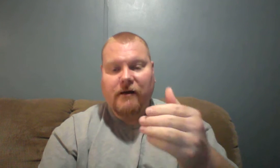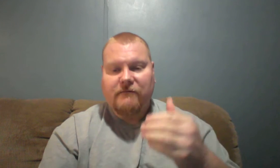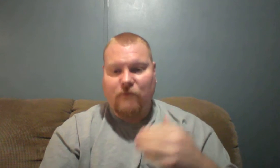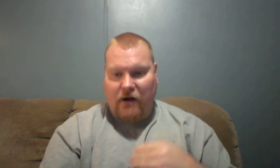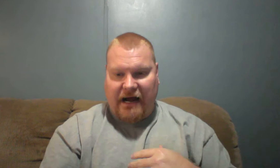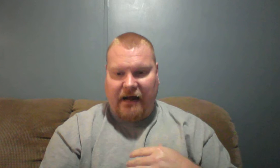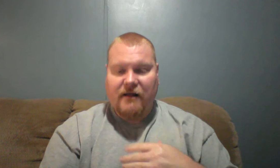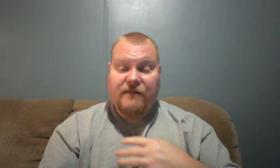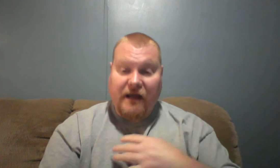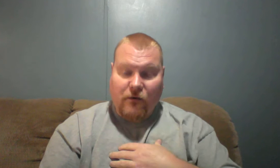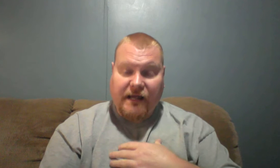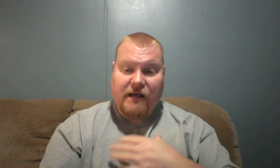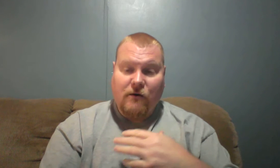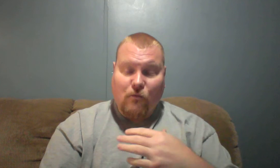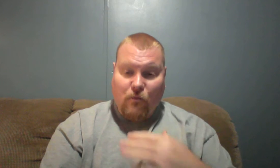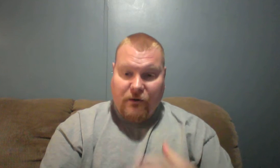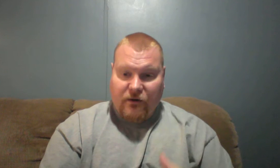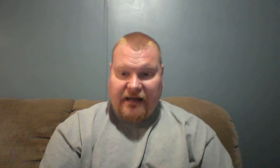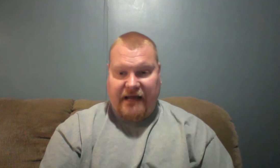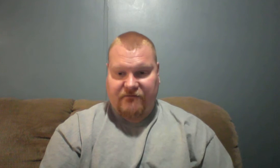for I. That way, we wouldn't have to.